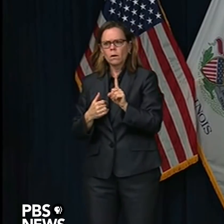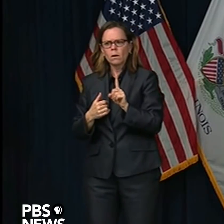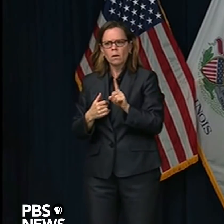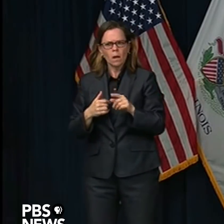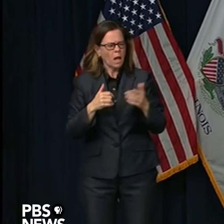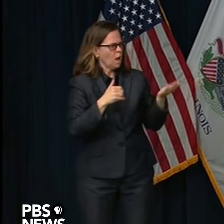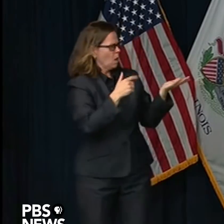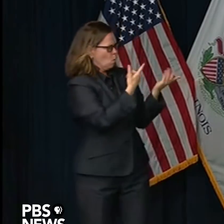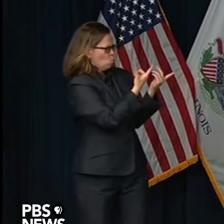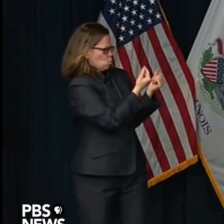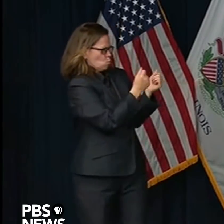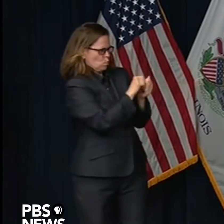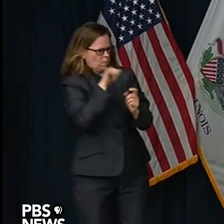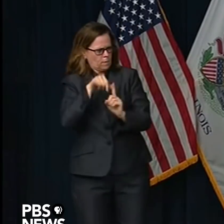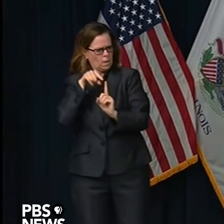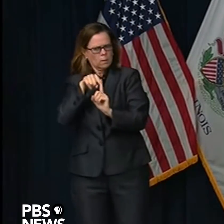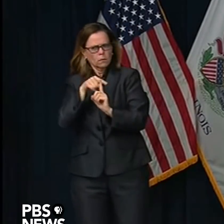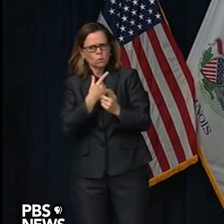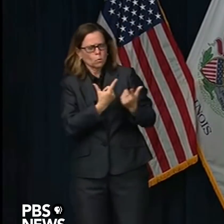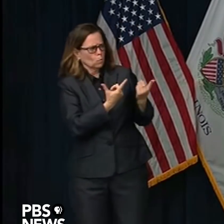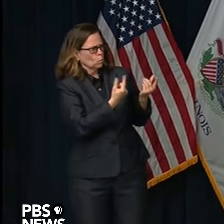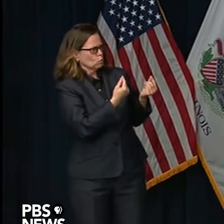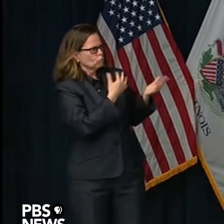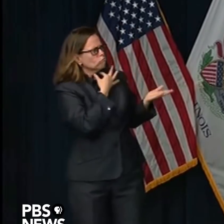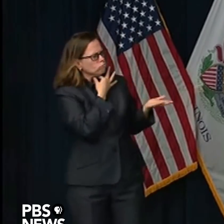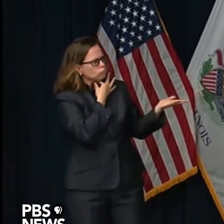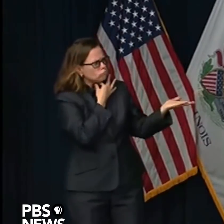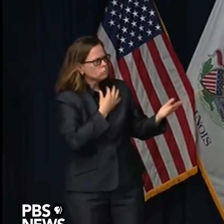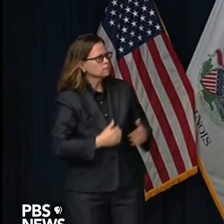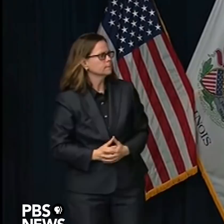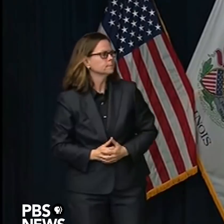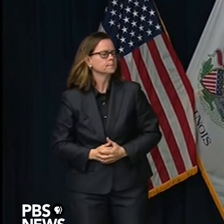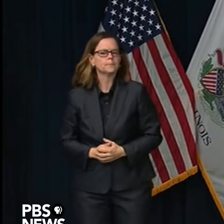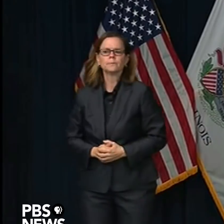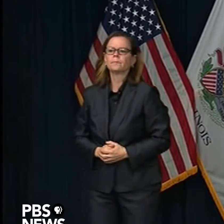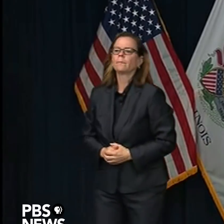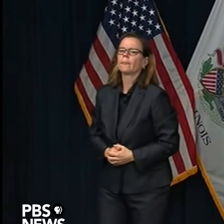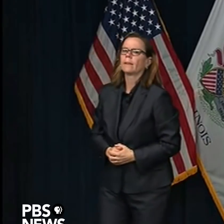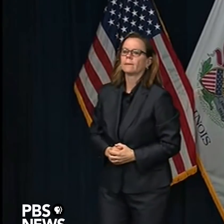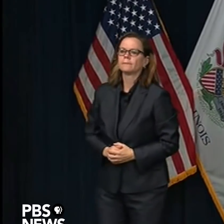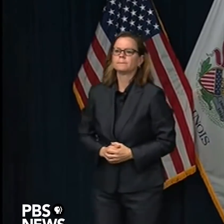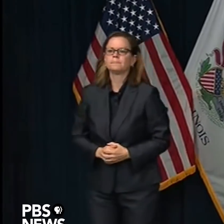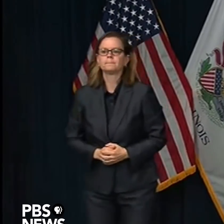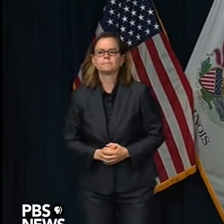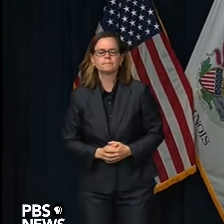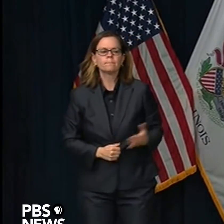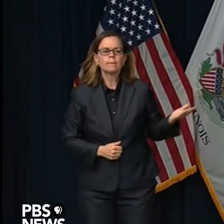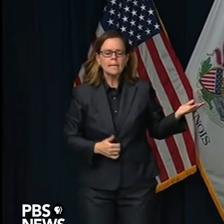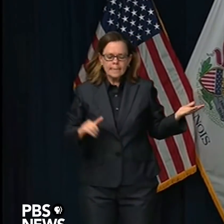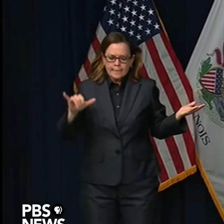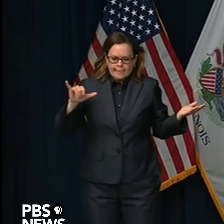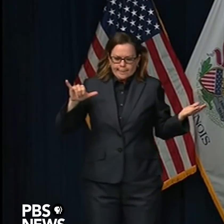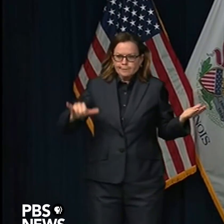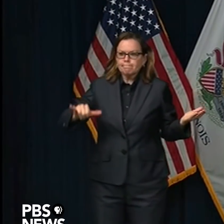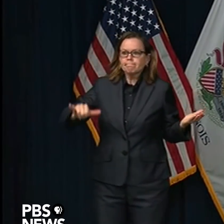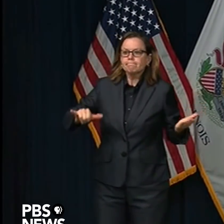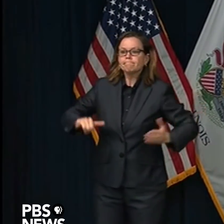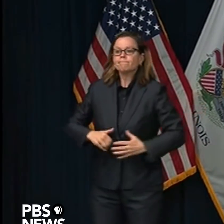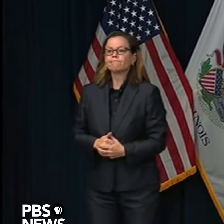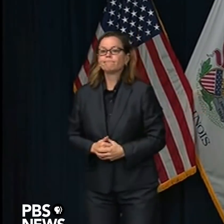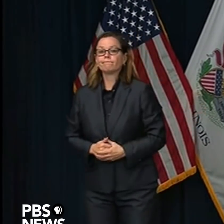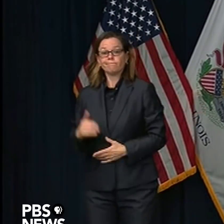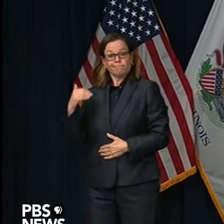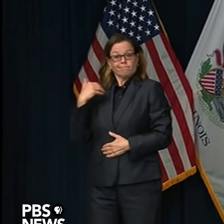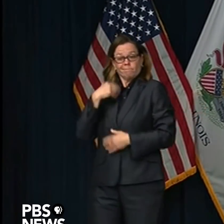Doctor. I'm going to take a moment. No, I mean, the guidance remains the same. We